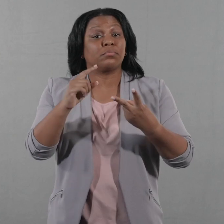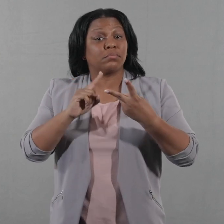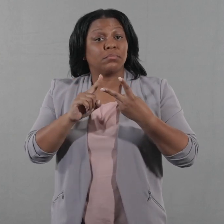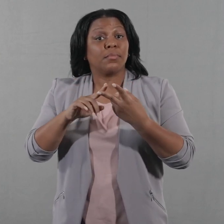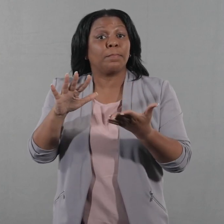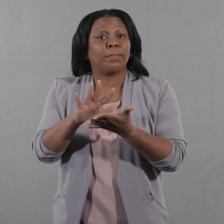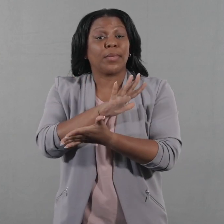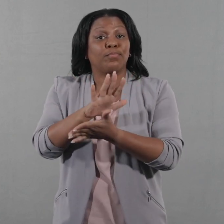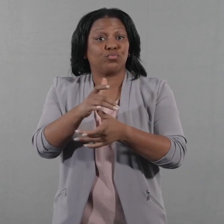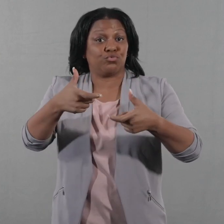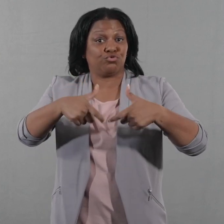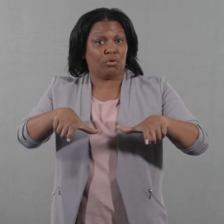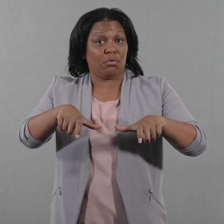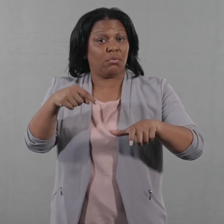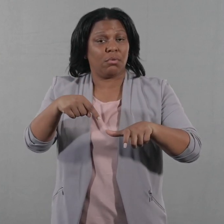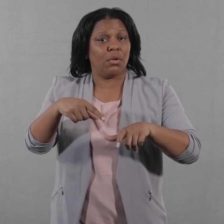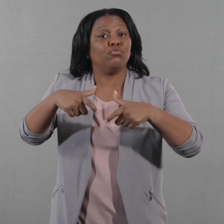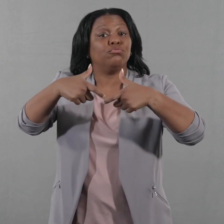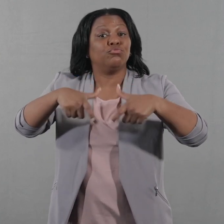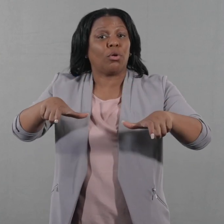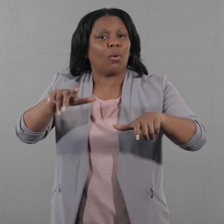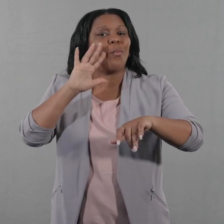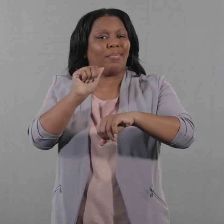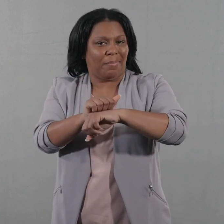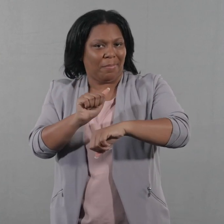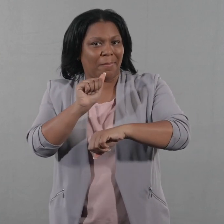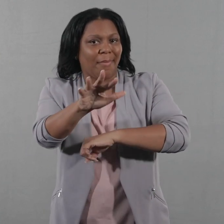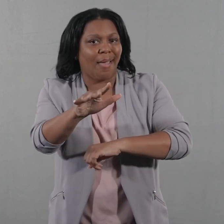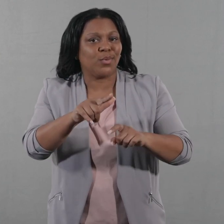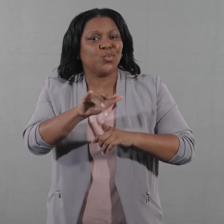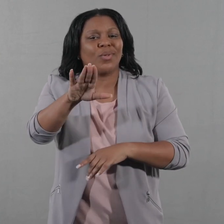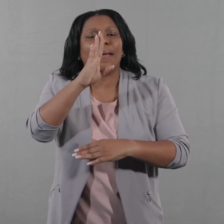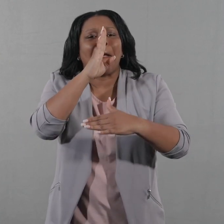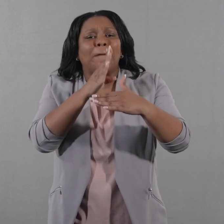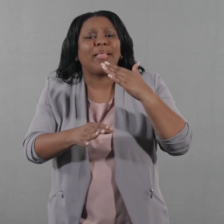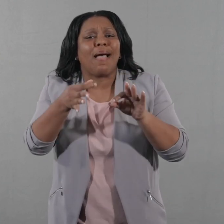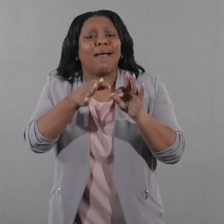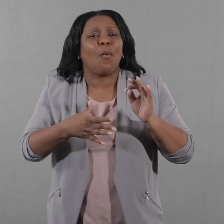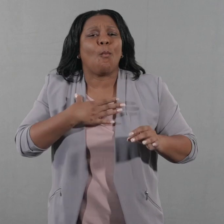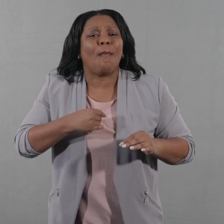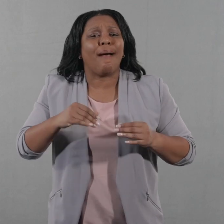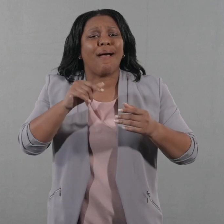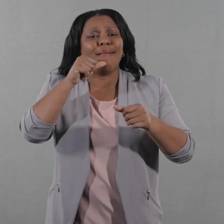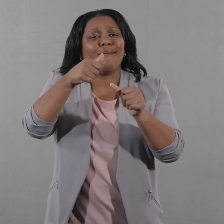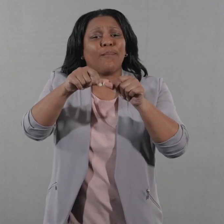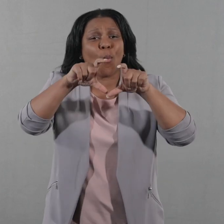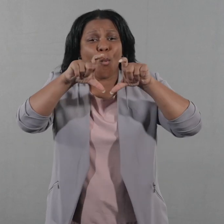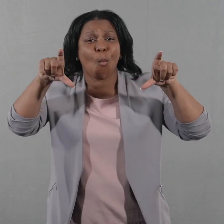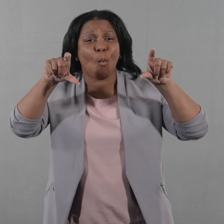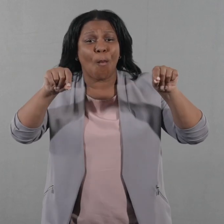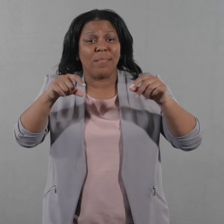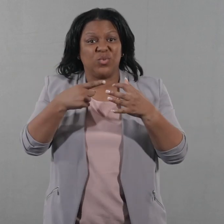For paper checks, checks will be mailed in a plain white envelope starting in early September